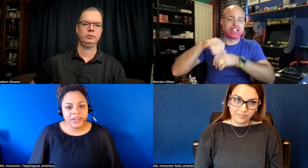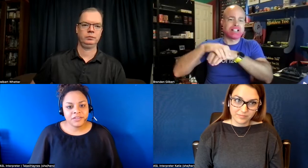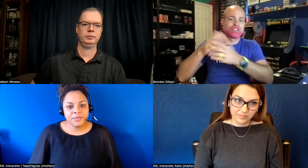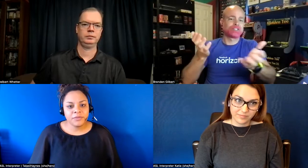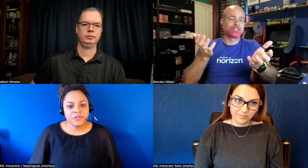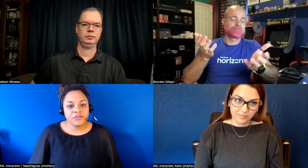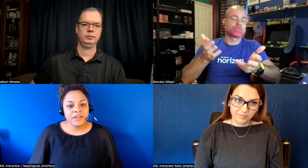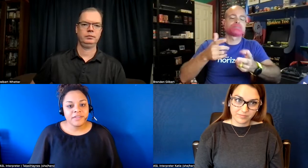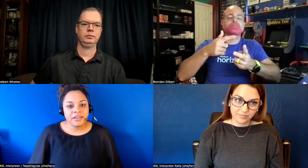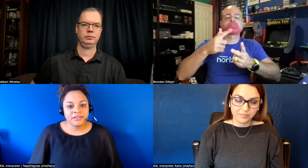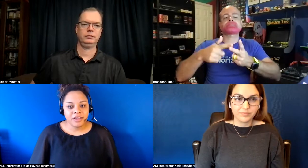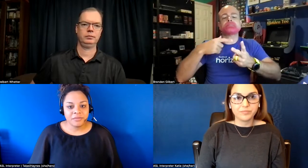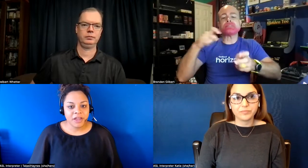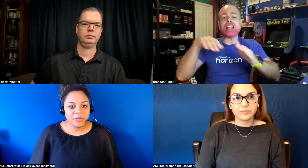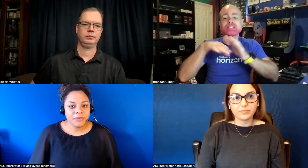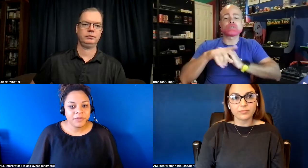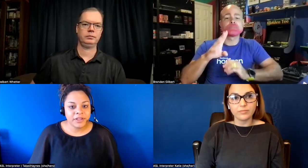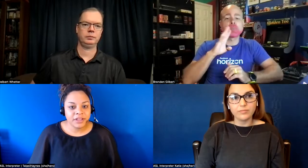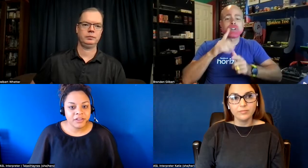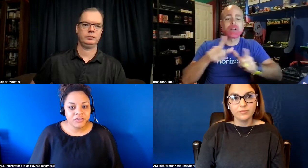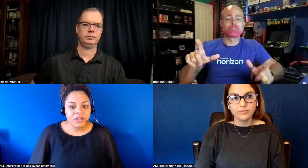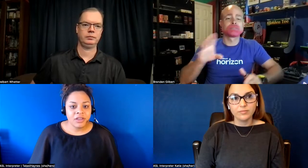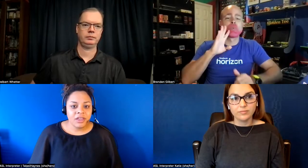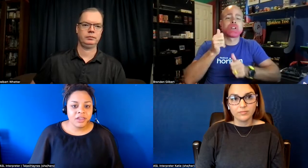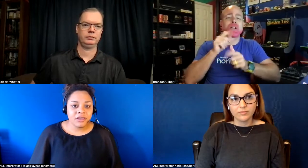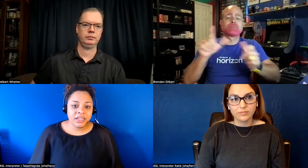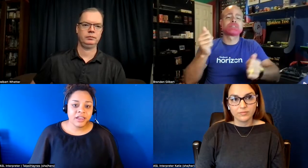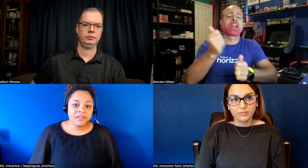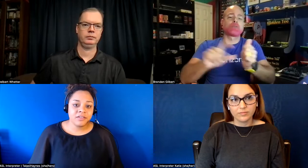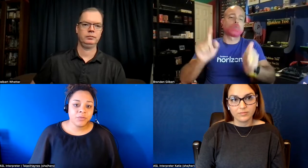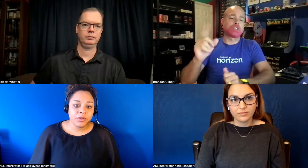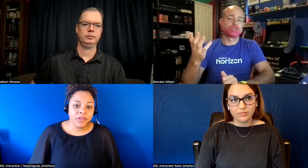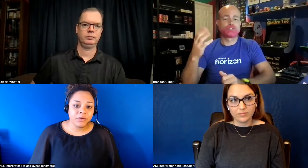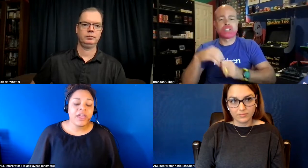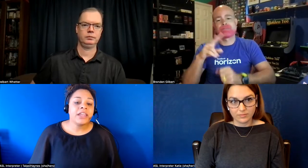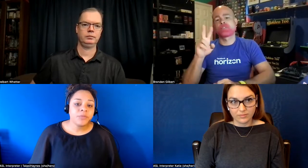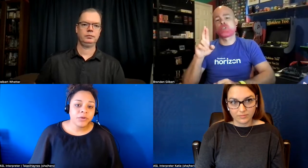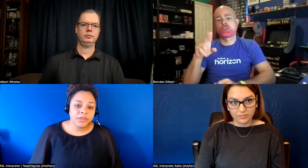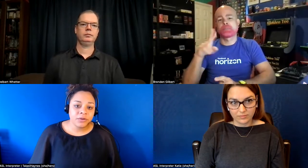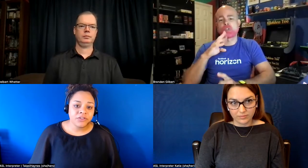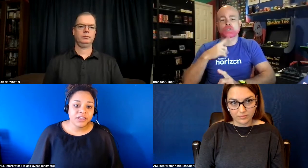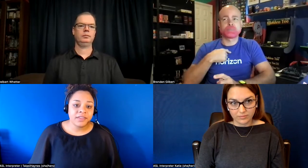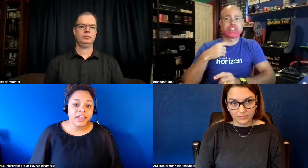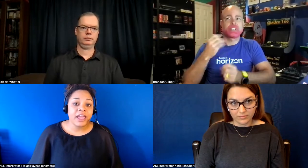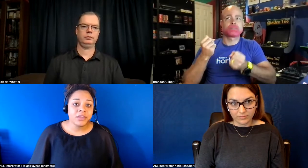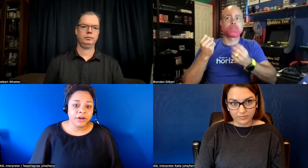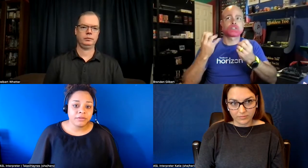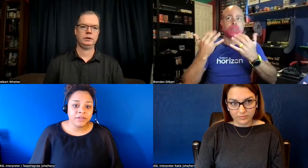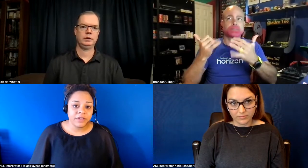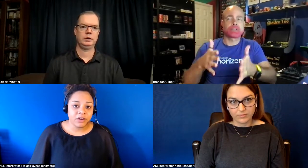it to be able to translate um not all people speak in english and i need access to spoken language any spoken language i could get that anywhere in vr